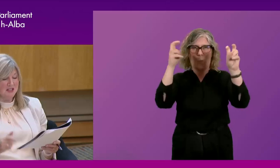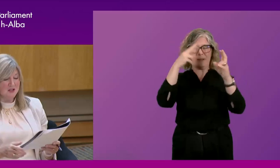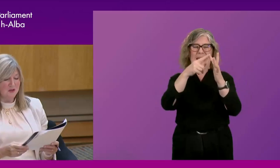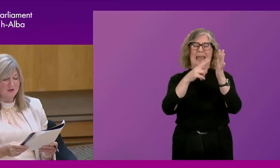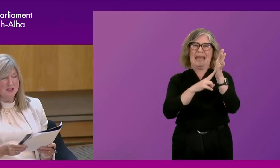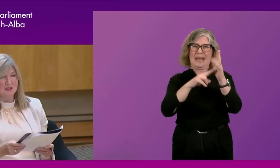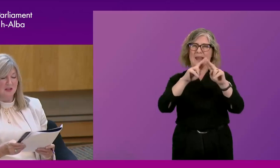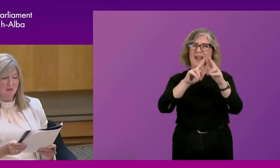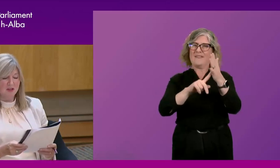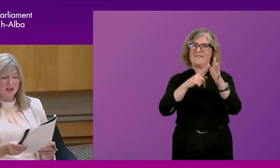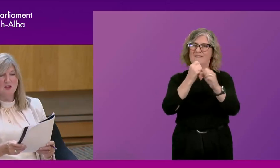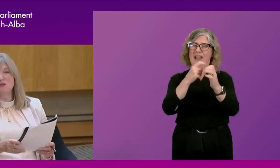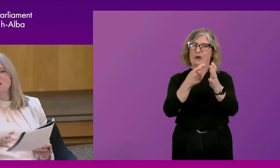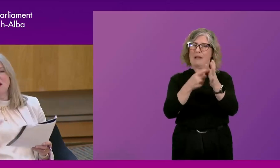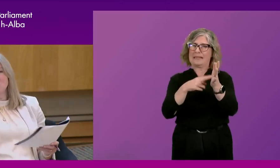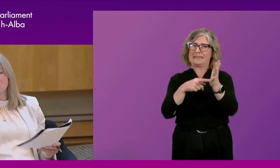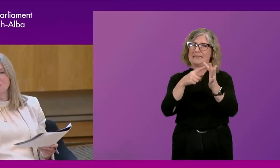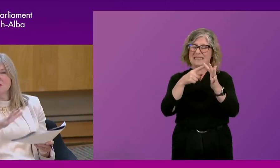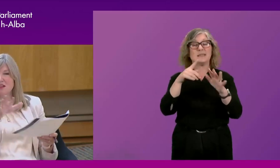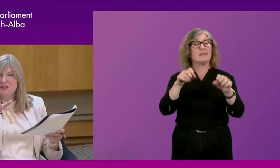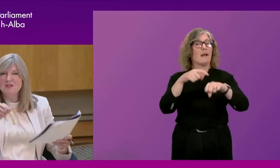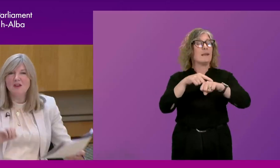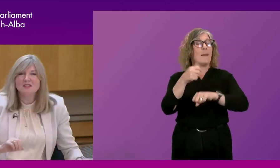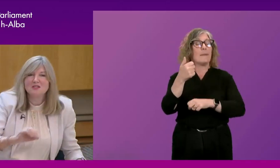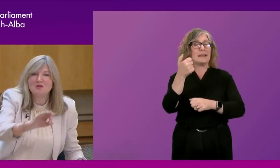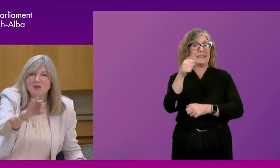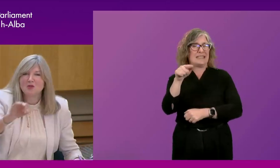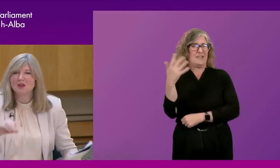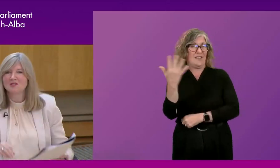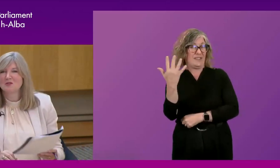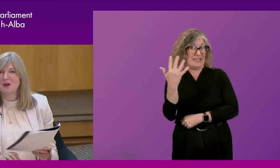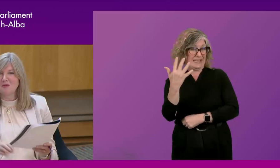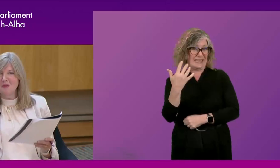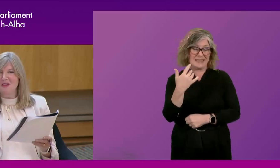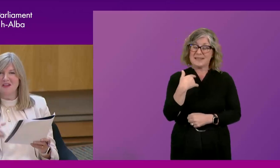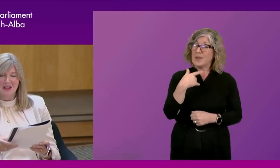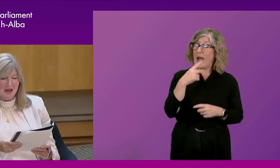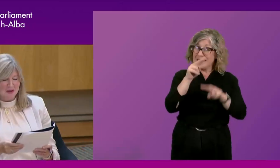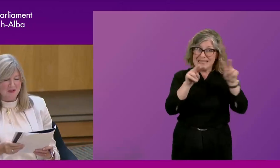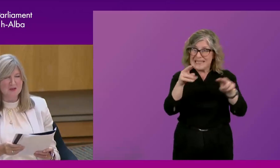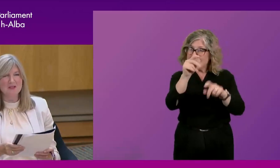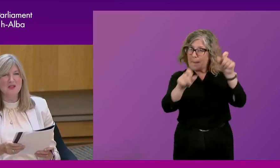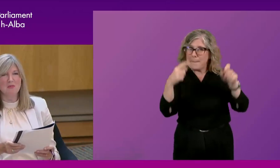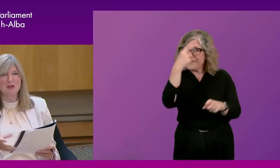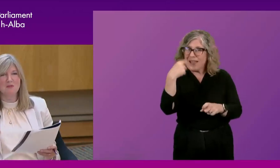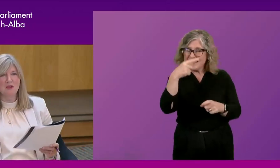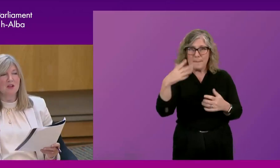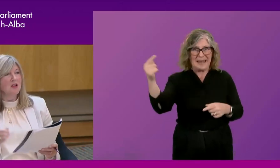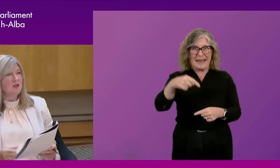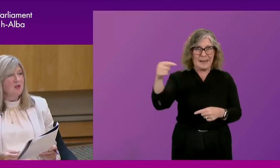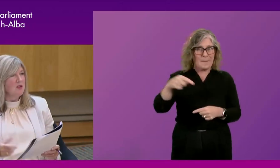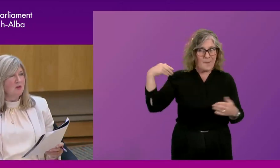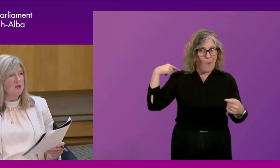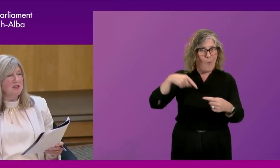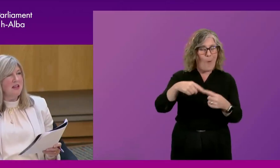place at 6.15. But thank you to everyone, because I can see faces who've been joining us throughout the week, um, gathered in the chamber. It's been,